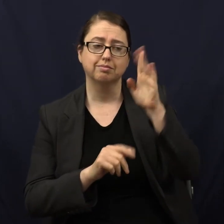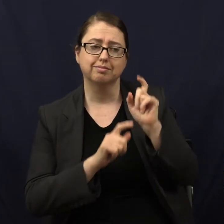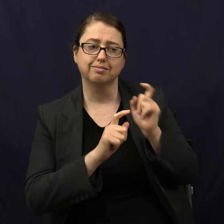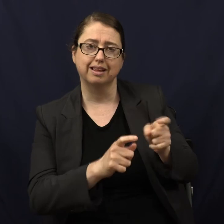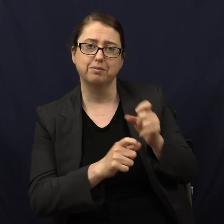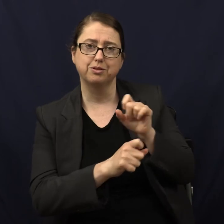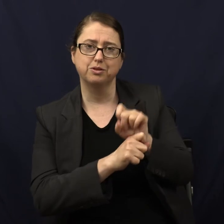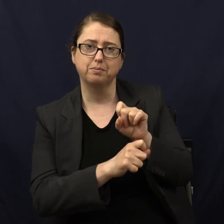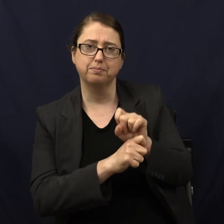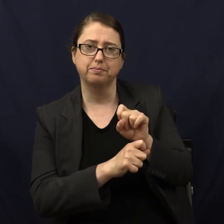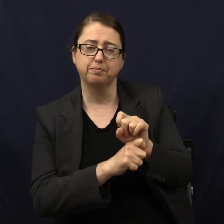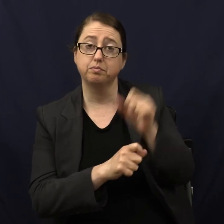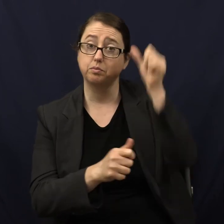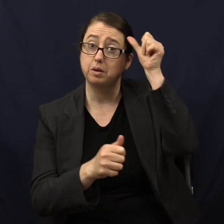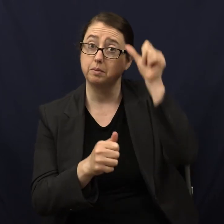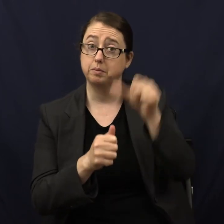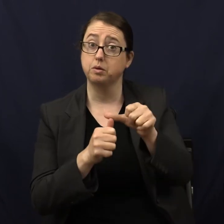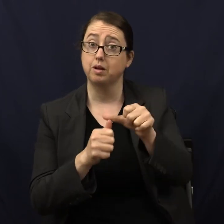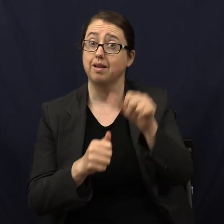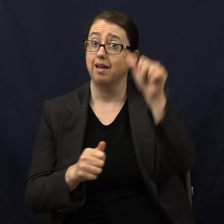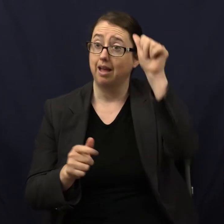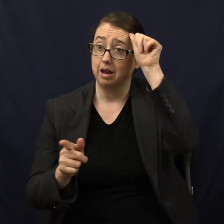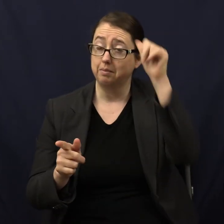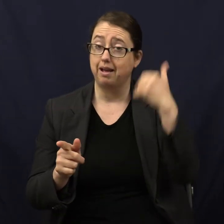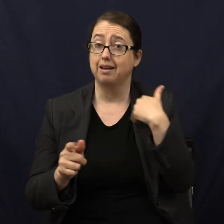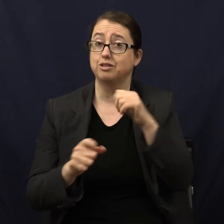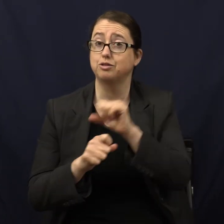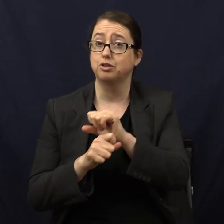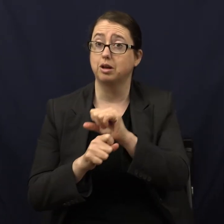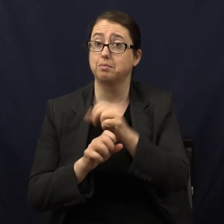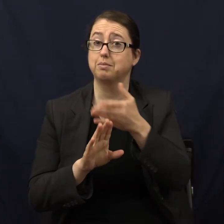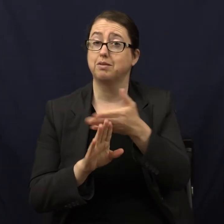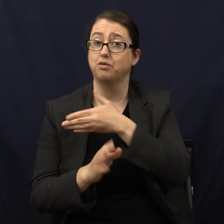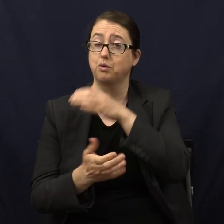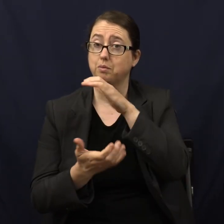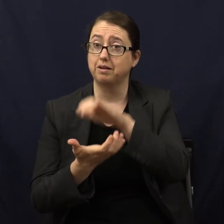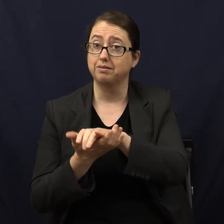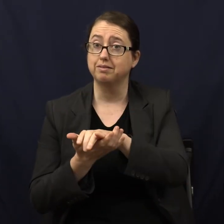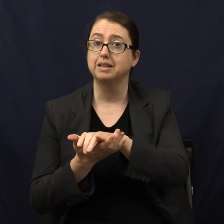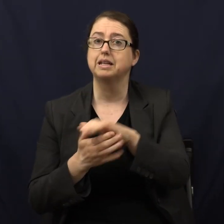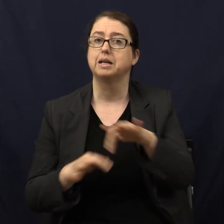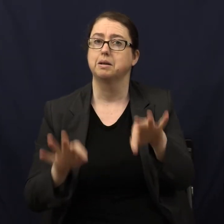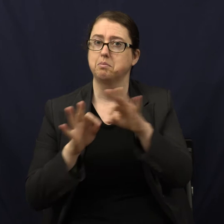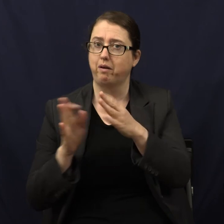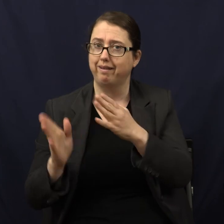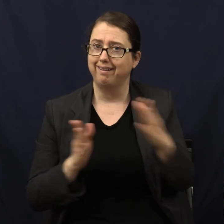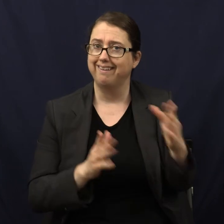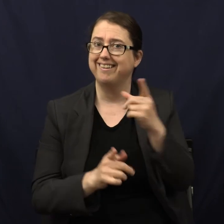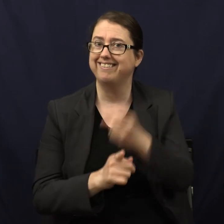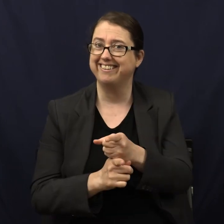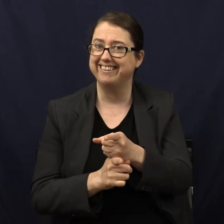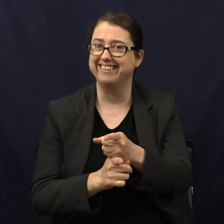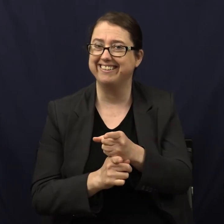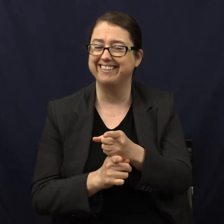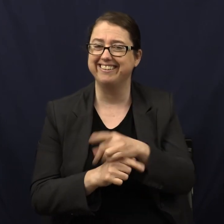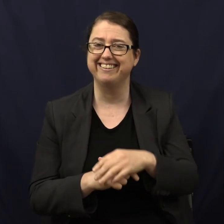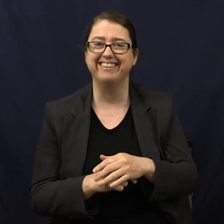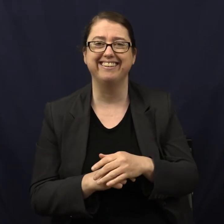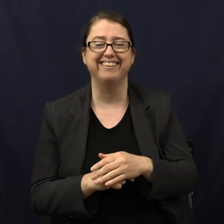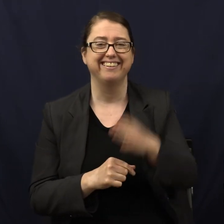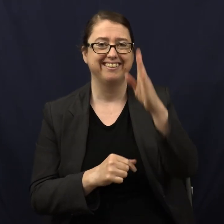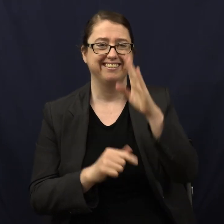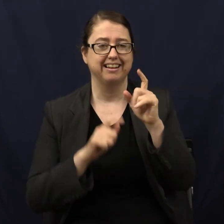job. Remember that, ladies? Adam had a job before he had a wife. Very important order, right? However,